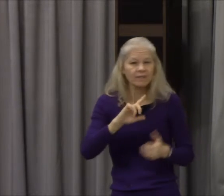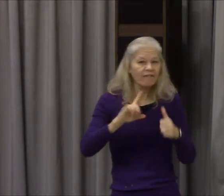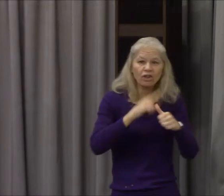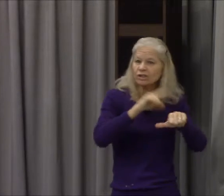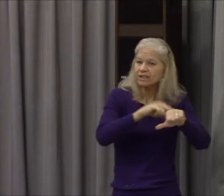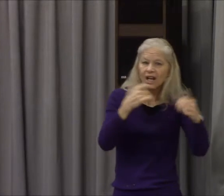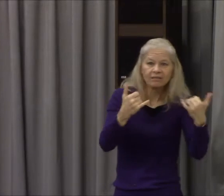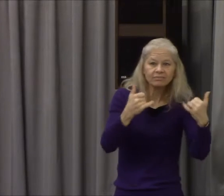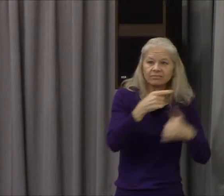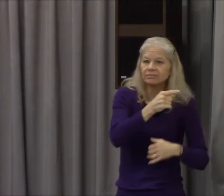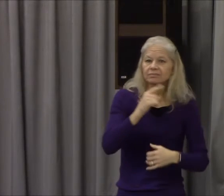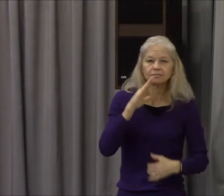and so did Eve I'm sure